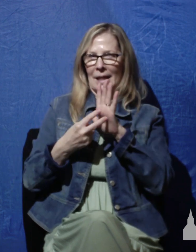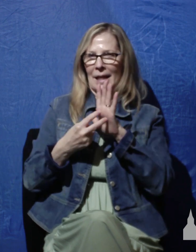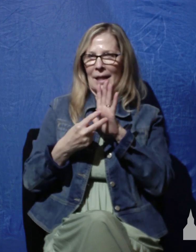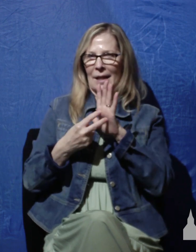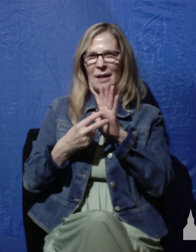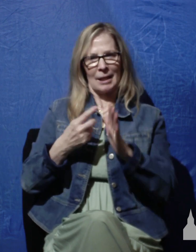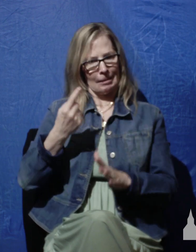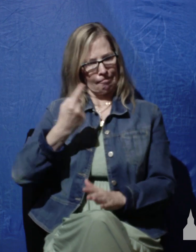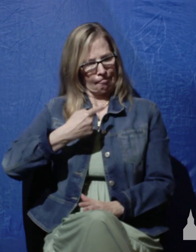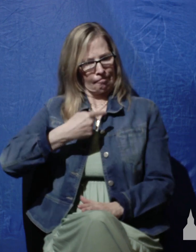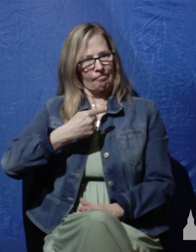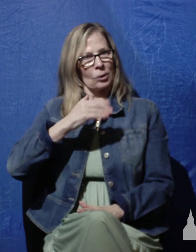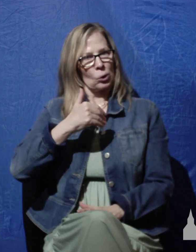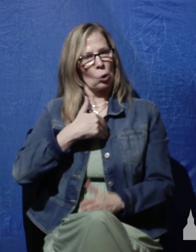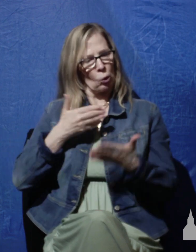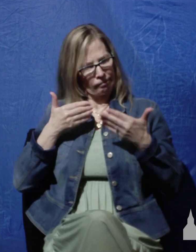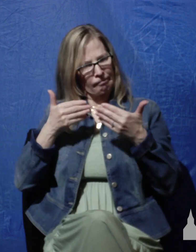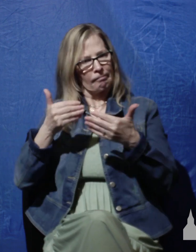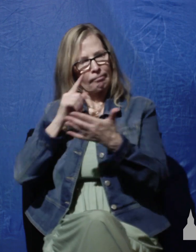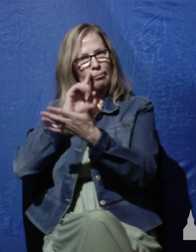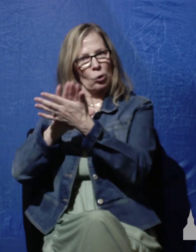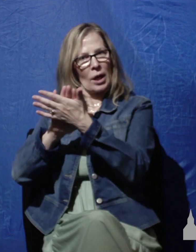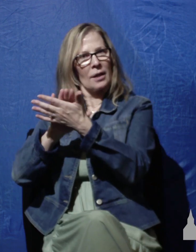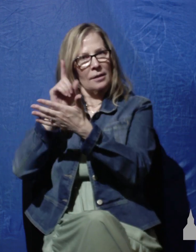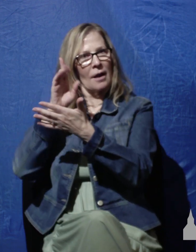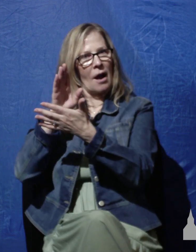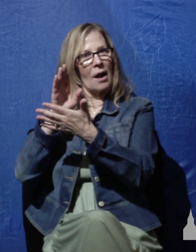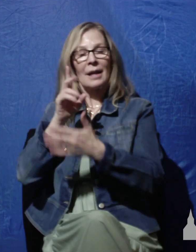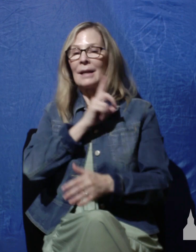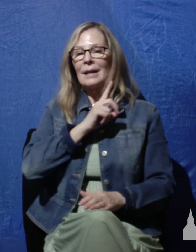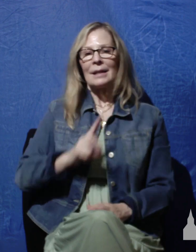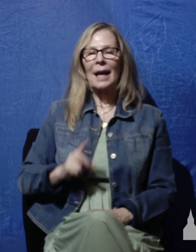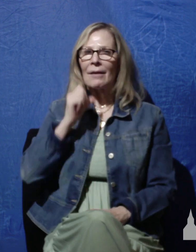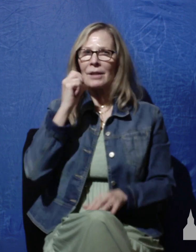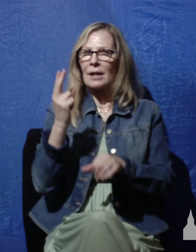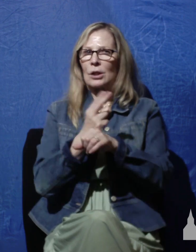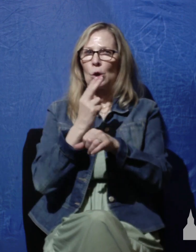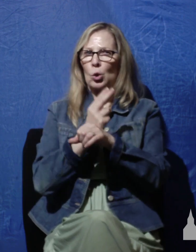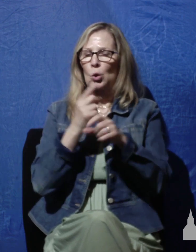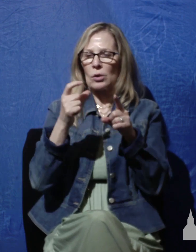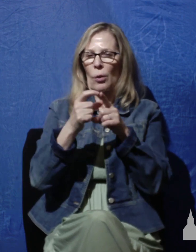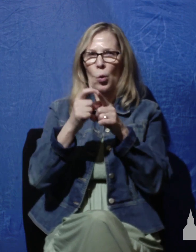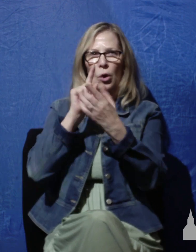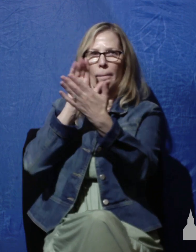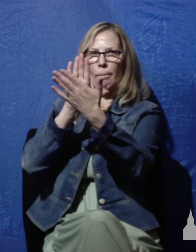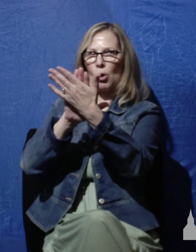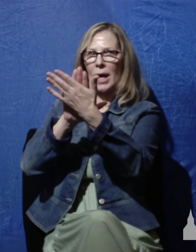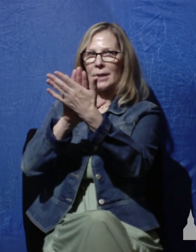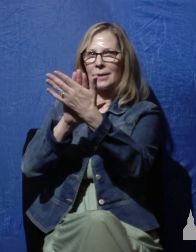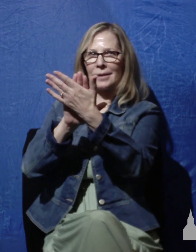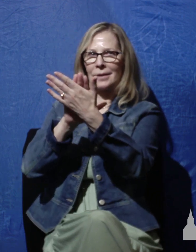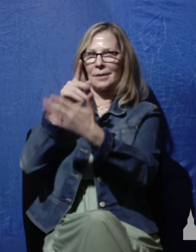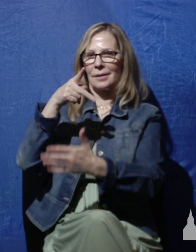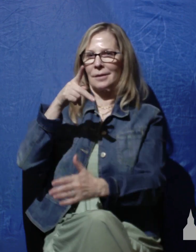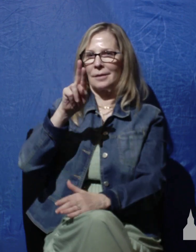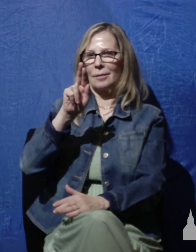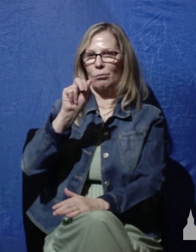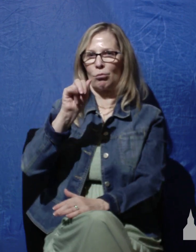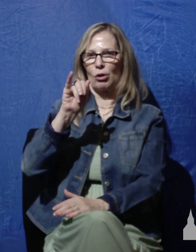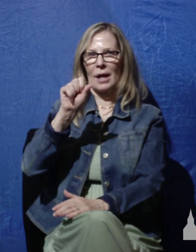his soul to praise God. I want you to notice that David doesn't actually use the word praise in this psalm. The word praise in Hebrew